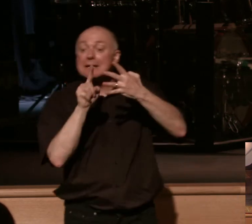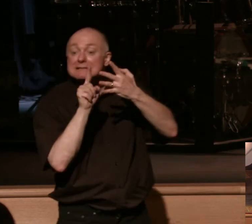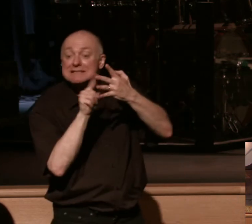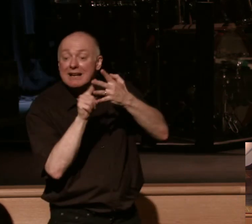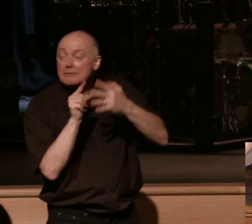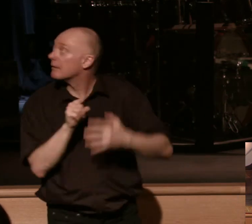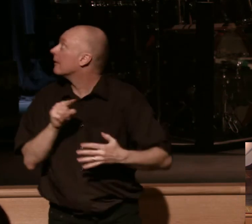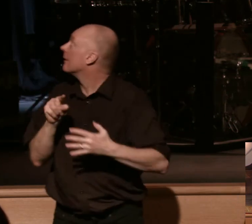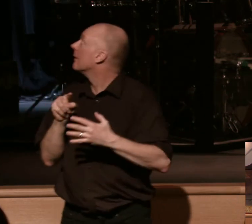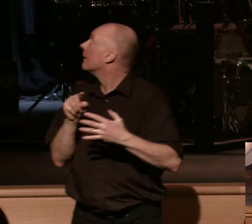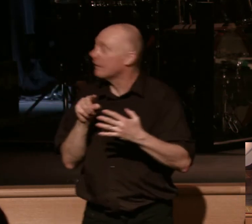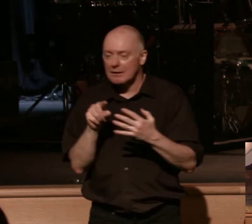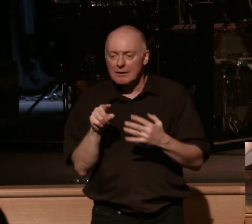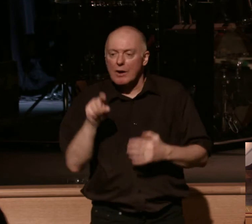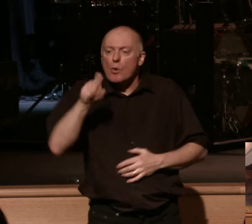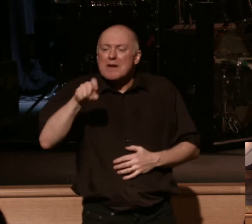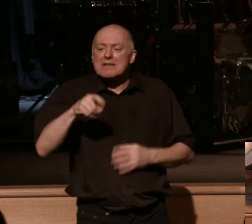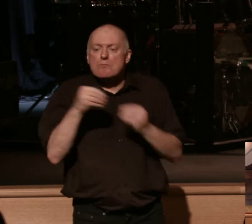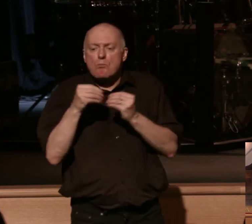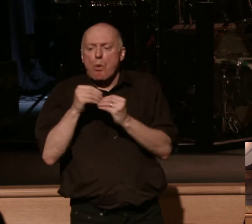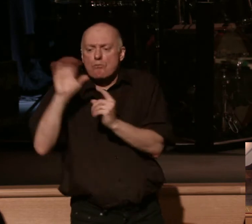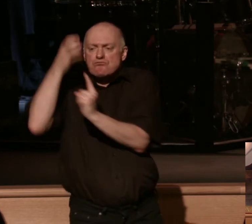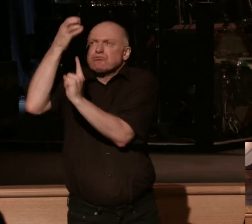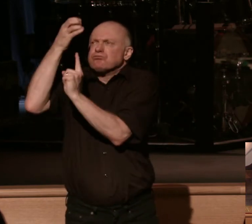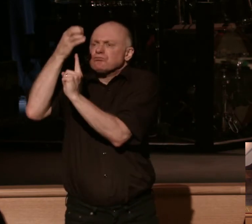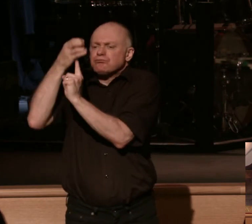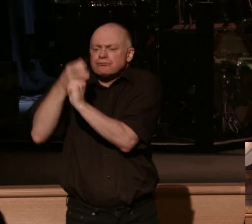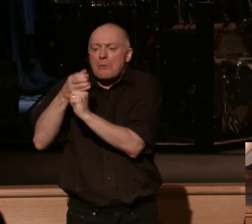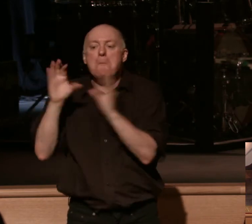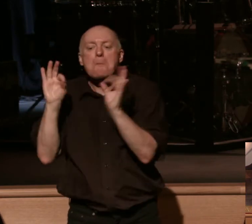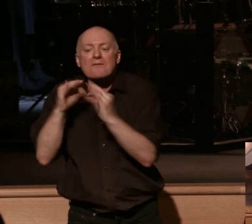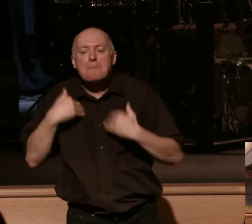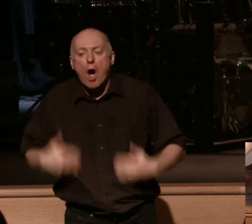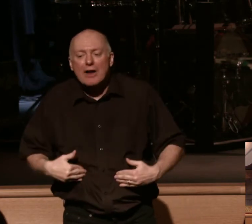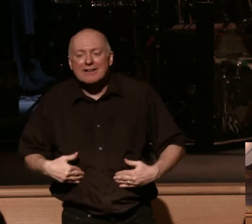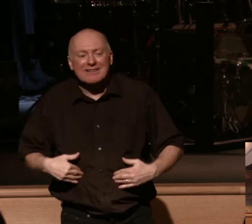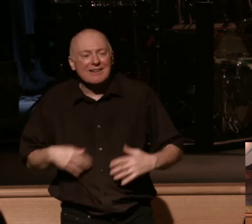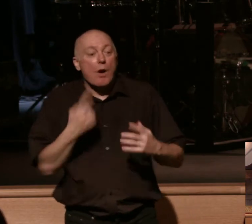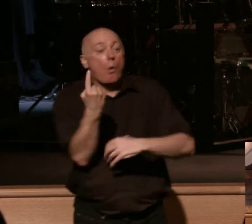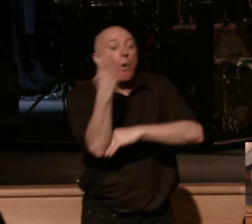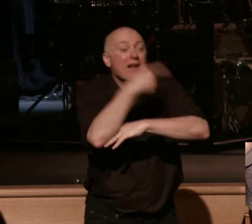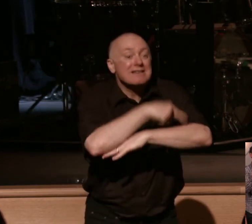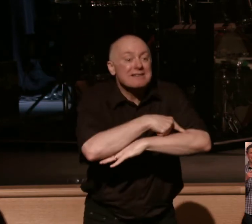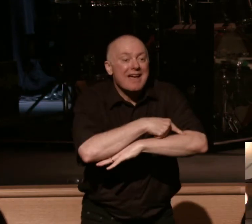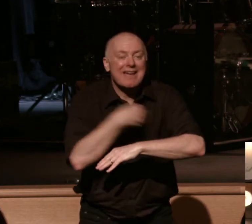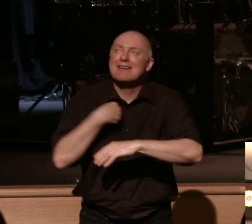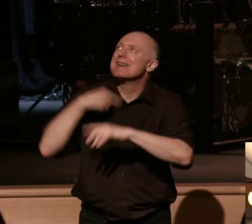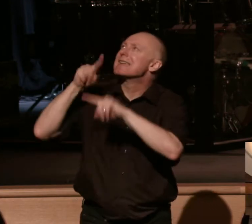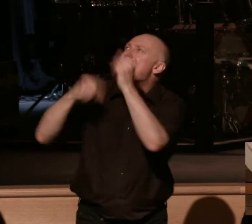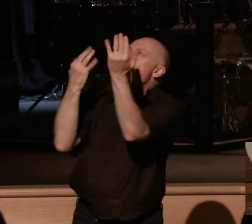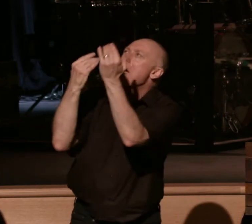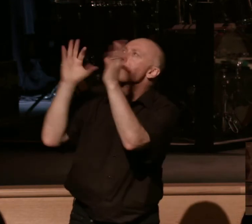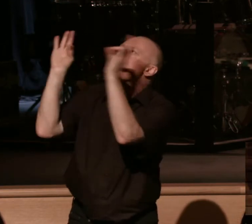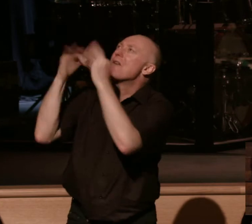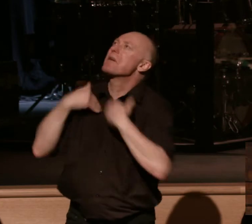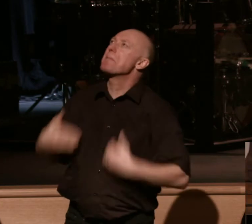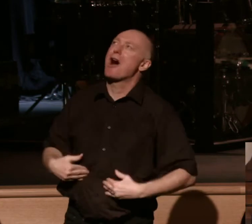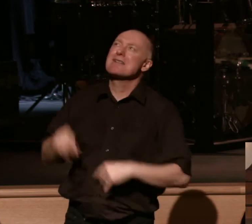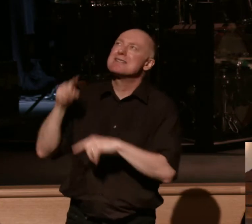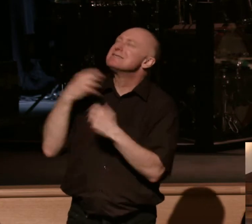groan to be further clothed this is our resurrection body we have tasted this we long for this we